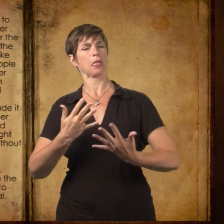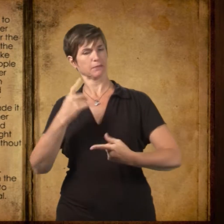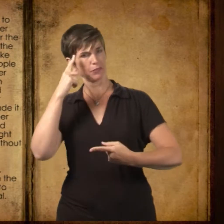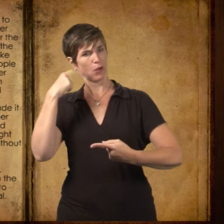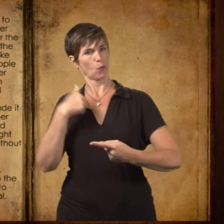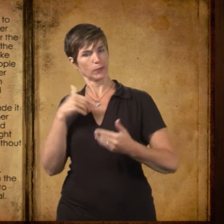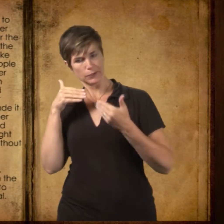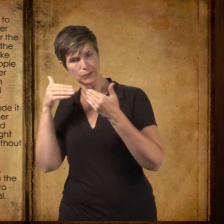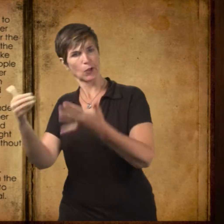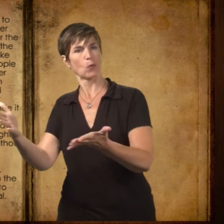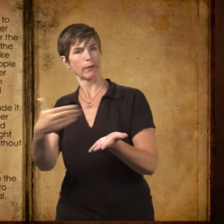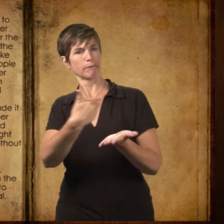to get on without you, Tessie.